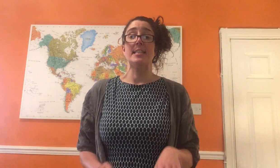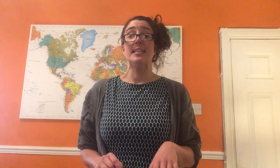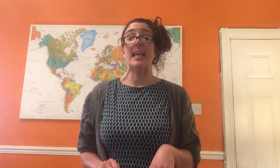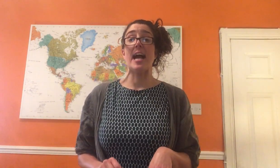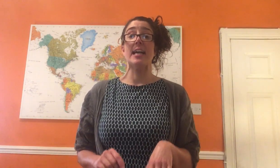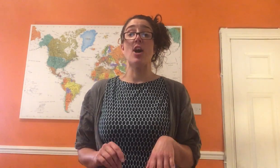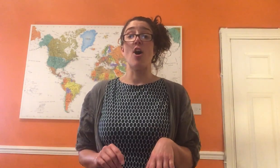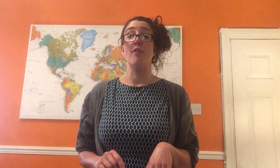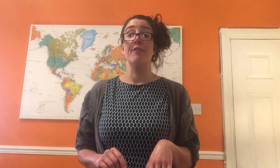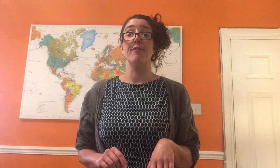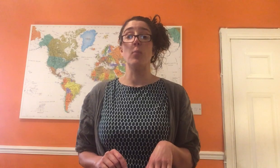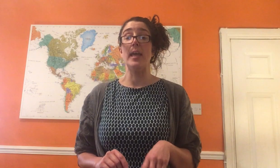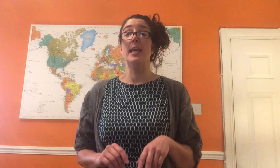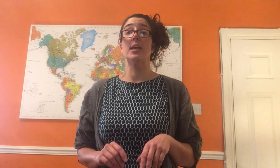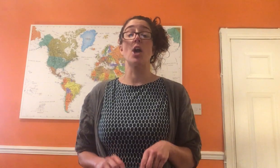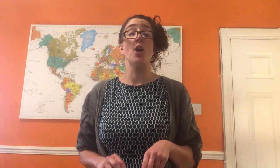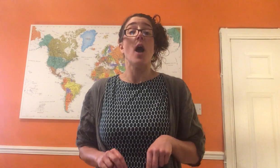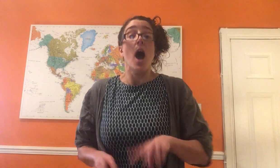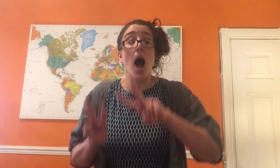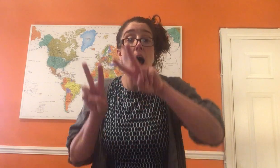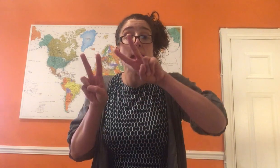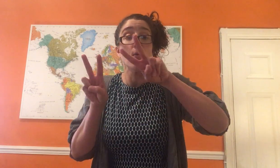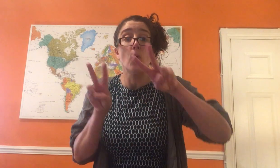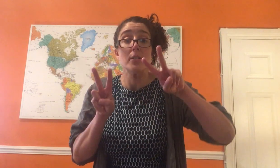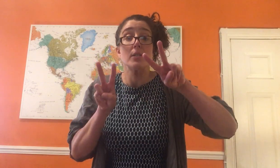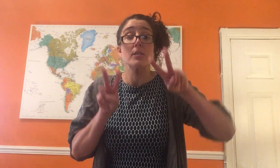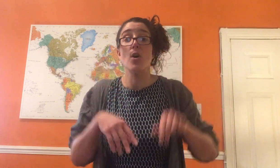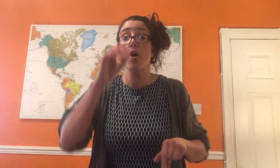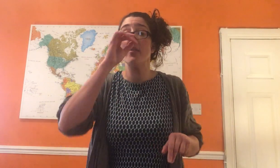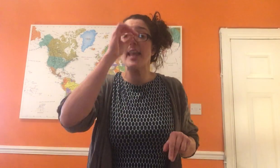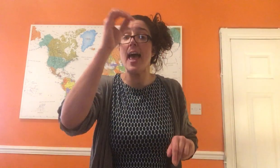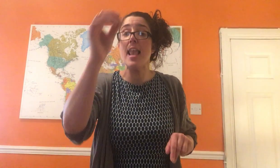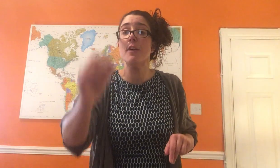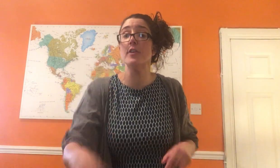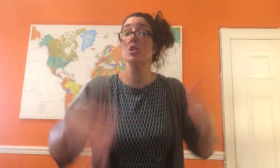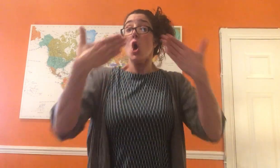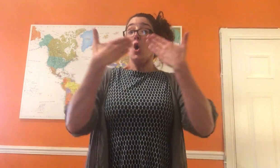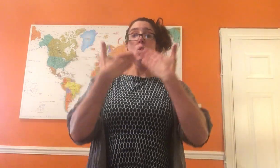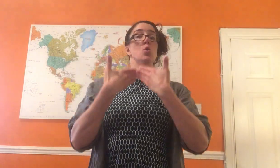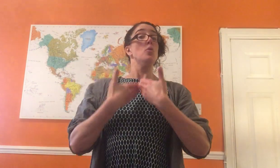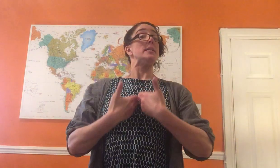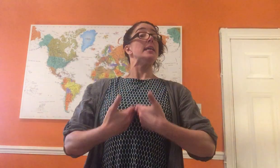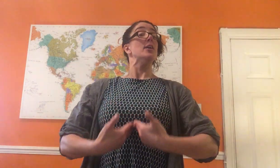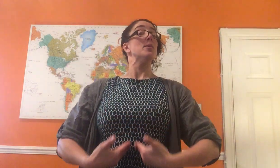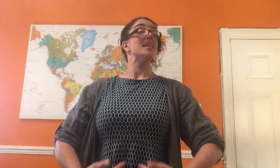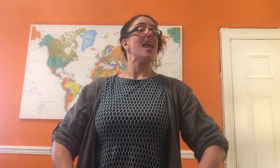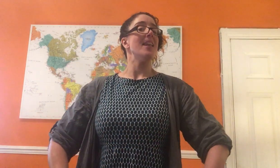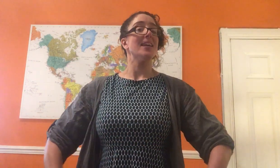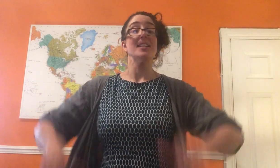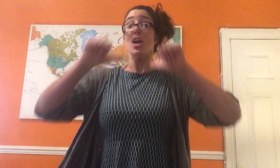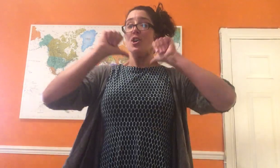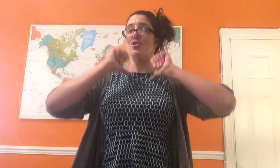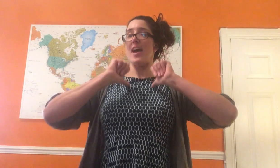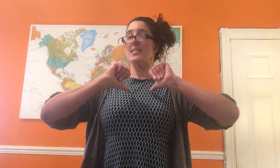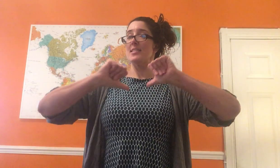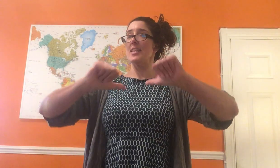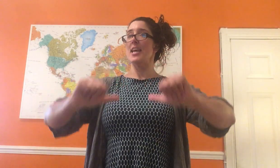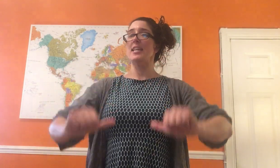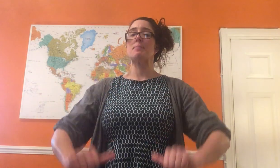and off we go. I once saw an elephant. Ooh, but he was elegant. Dressed in his